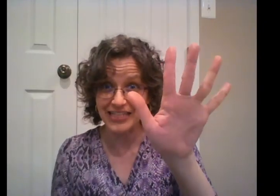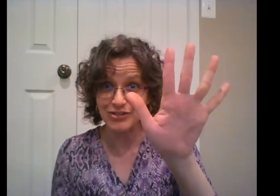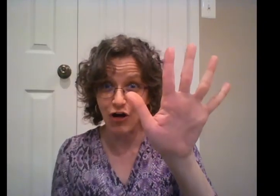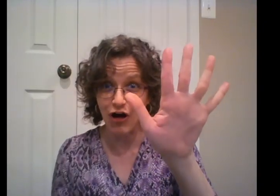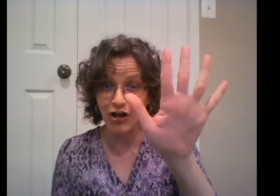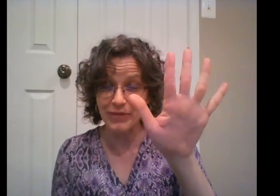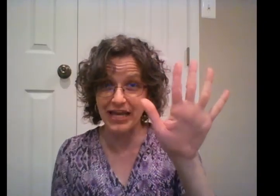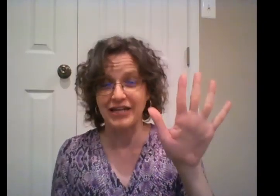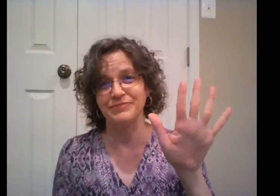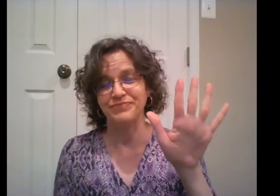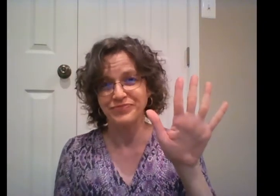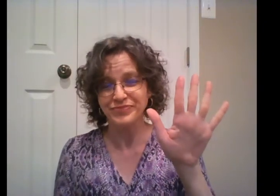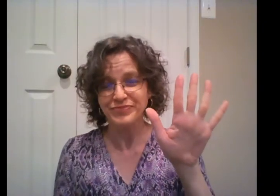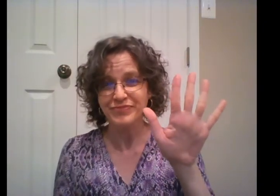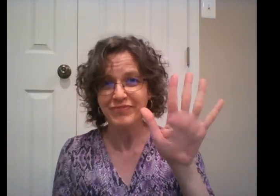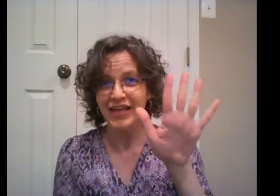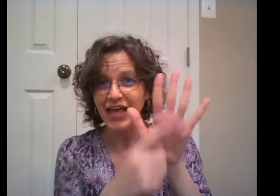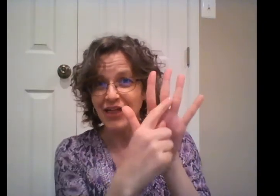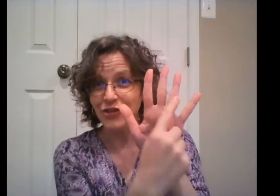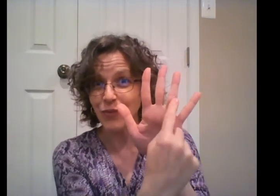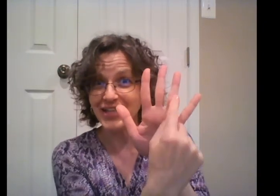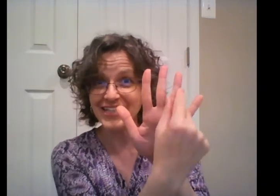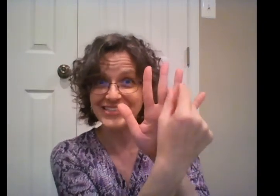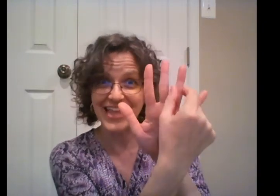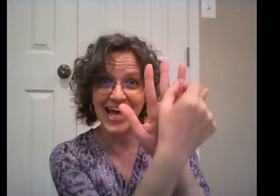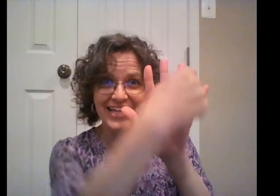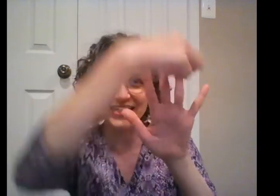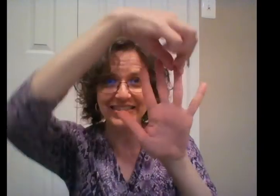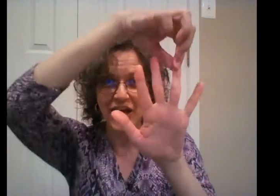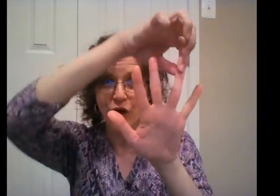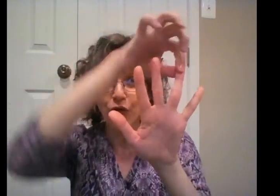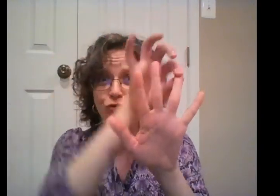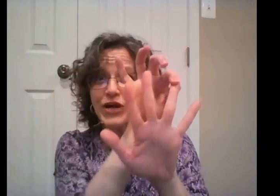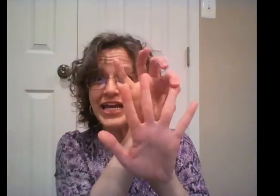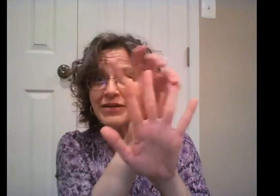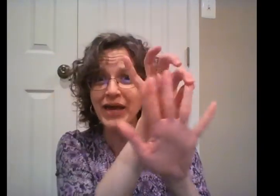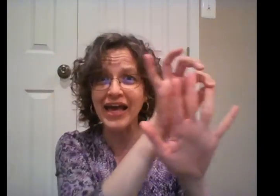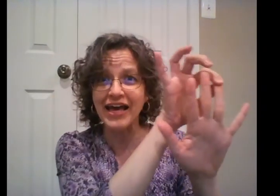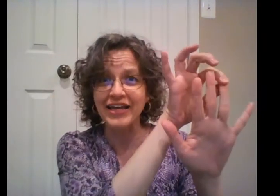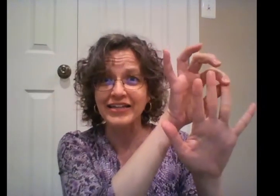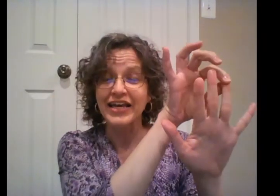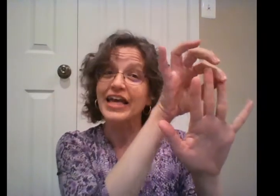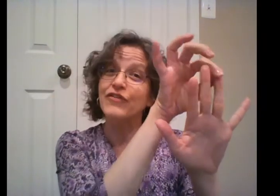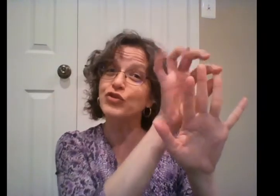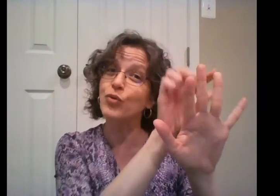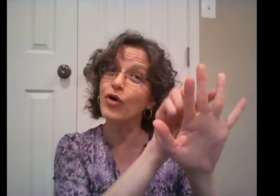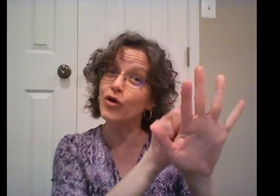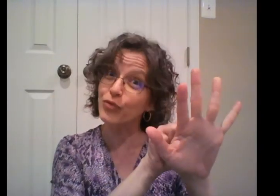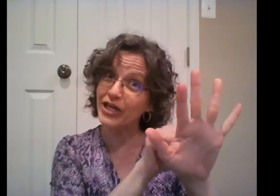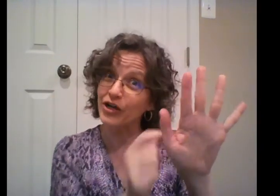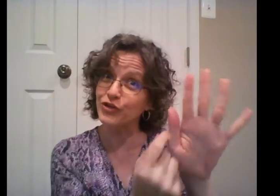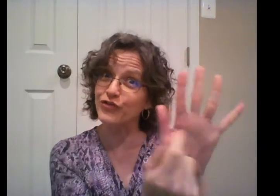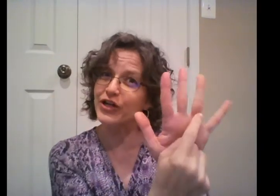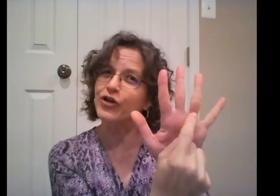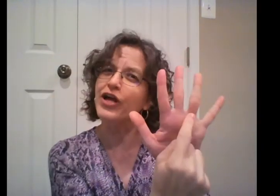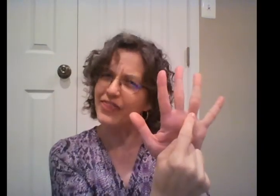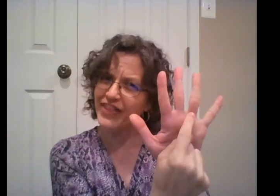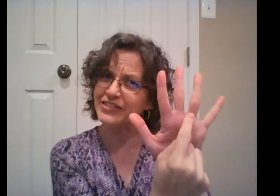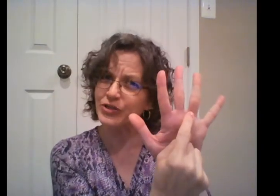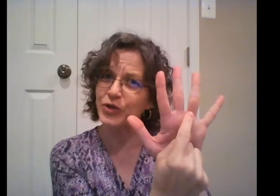That's Tallman. The one next to that is Ringman. If you wore a ring on your finger, that's the